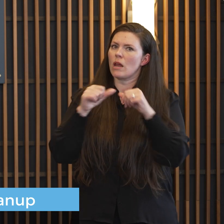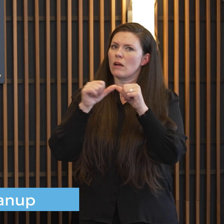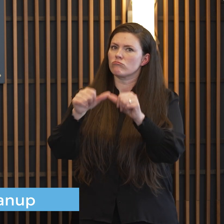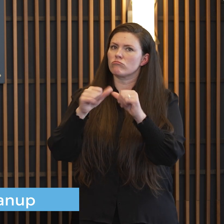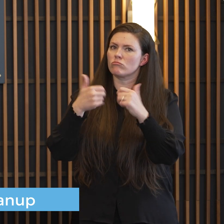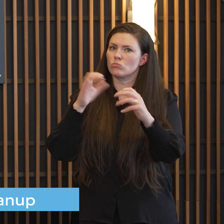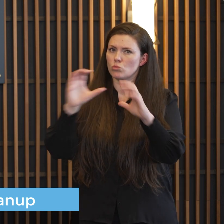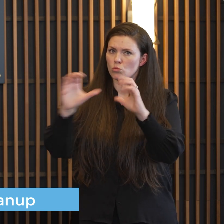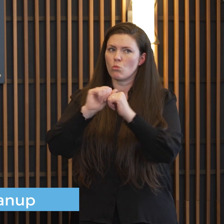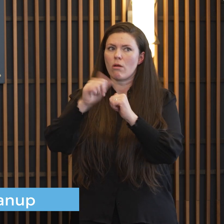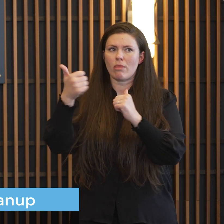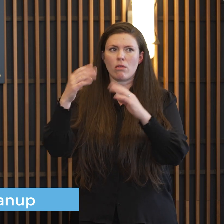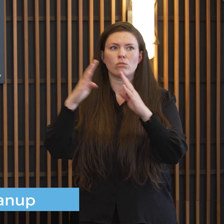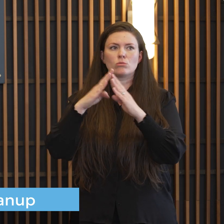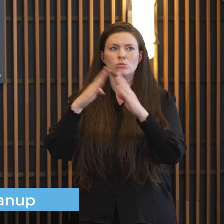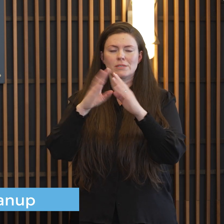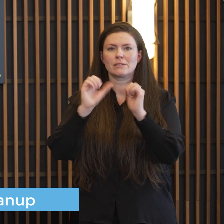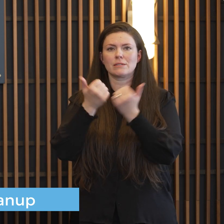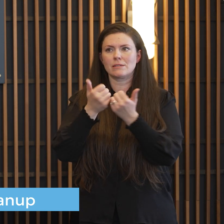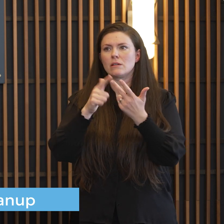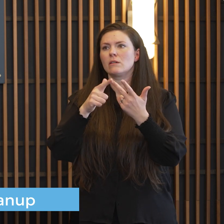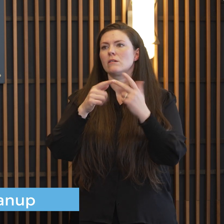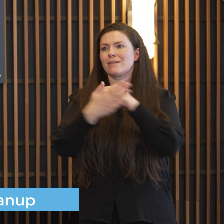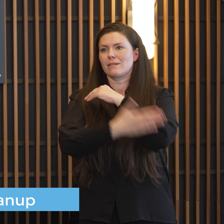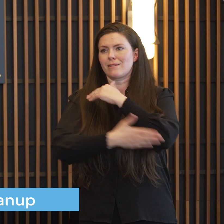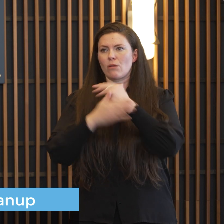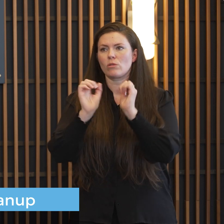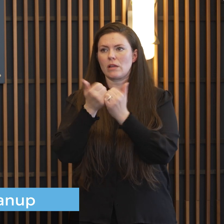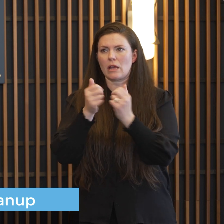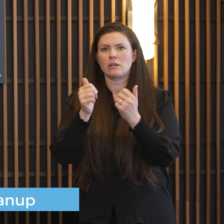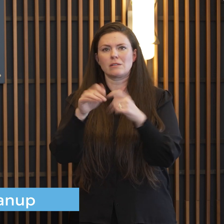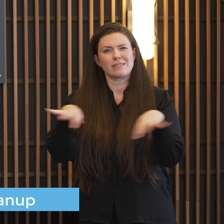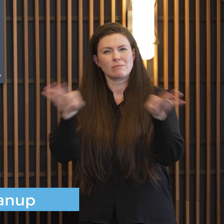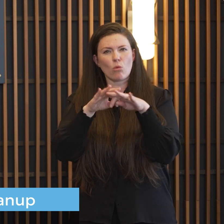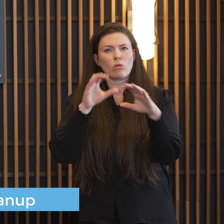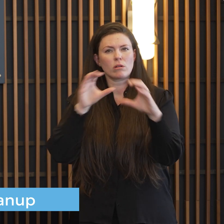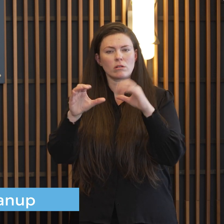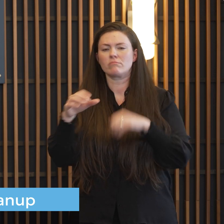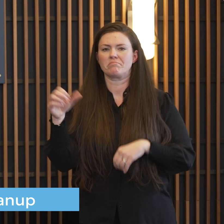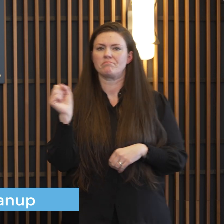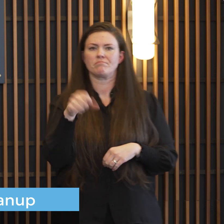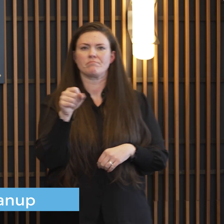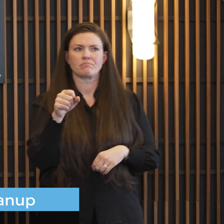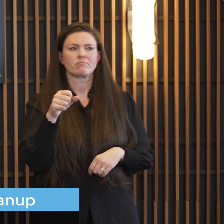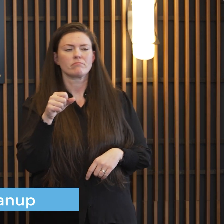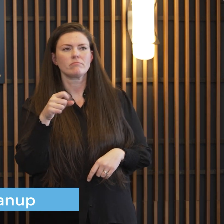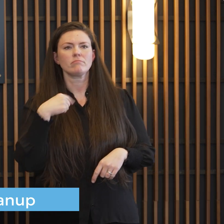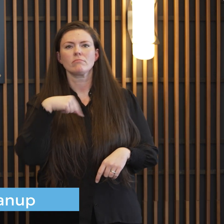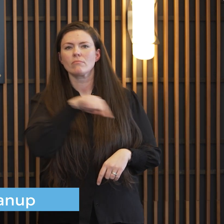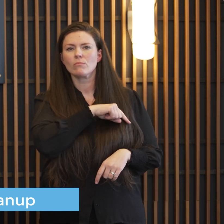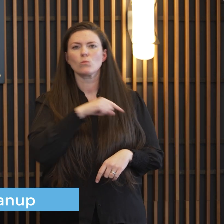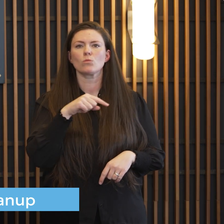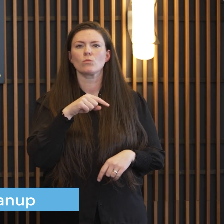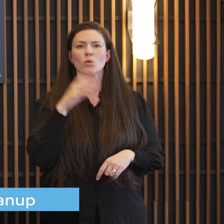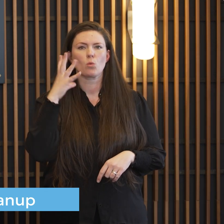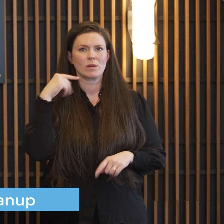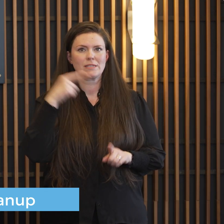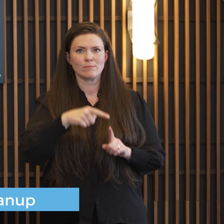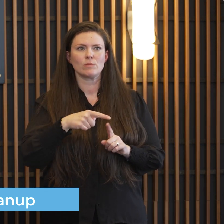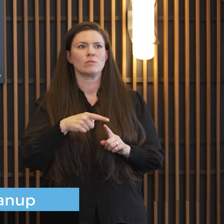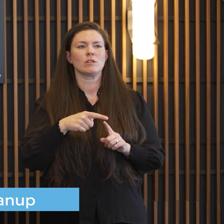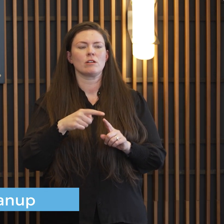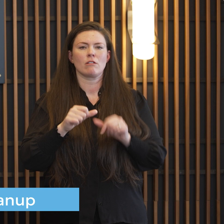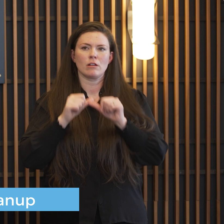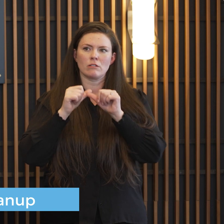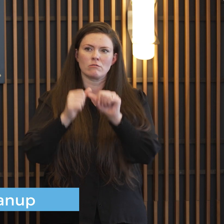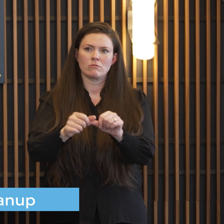i mean it's it's just and we we do this year round